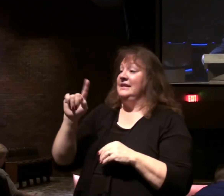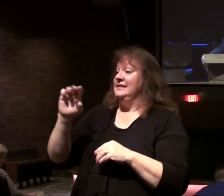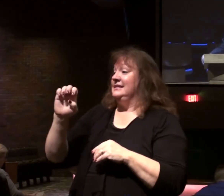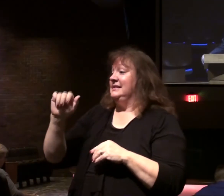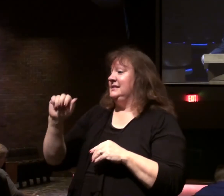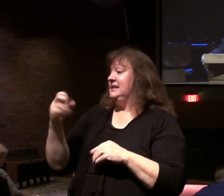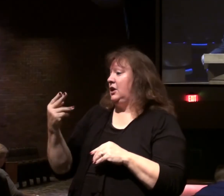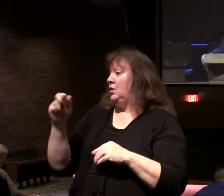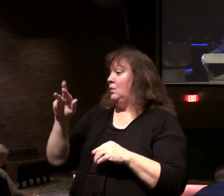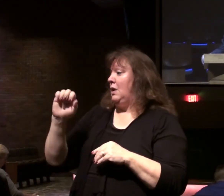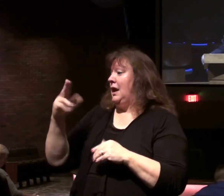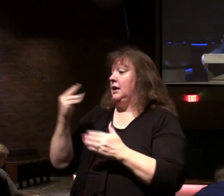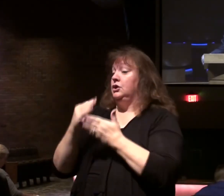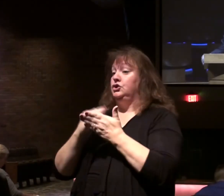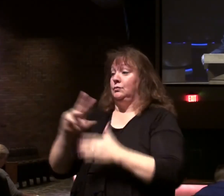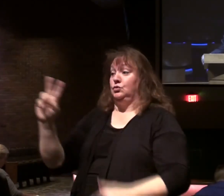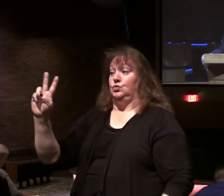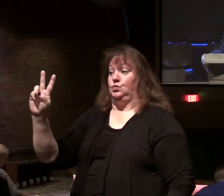Zechariah, chapter 2.